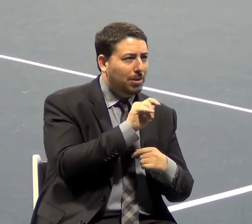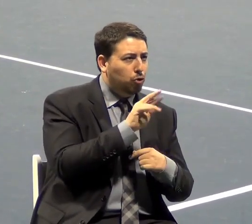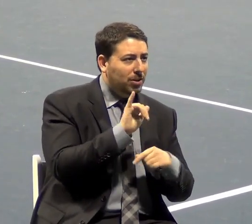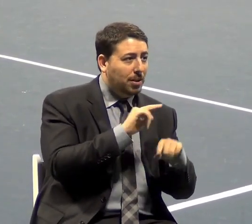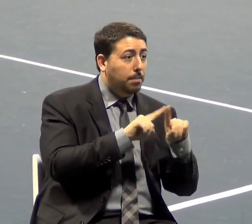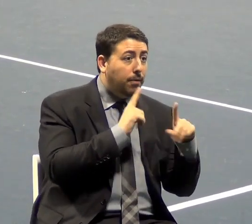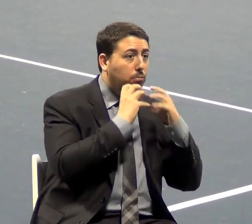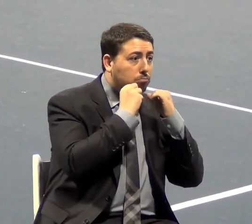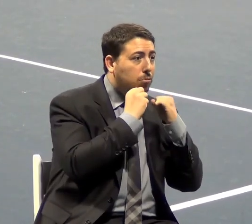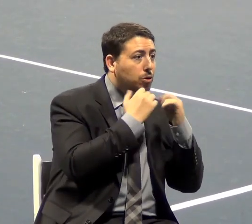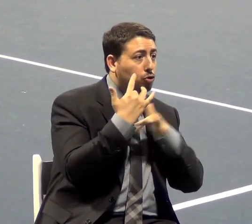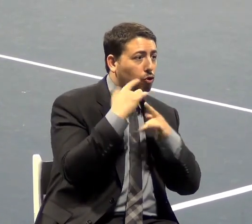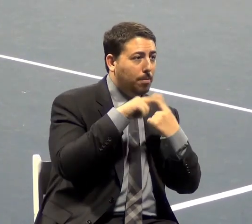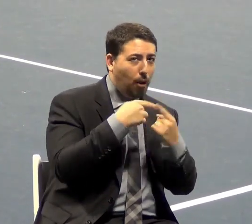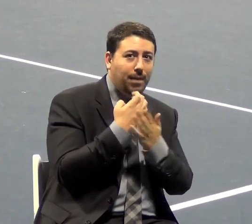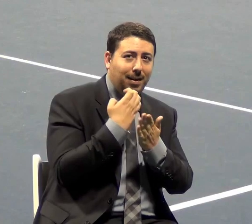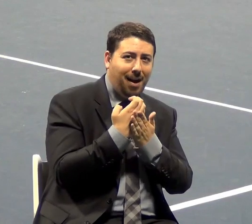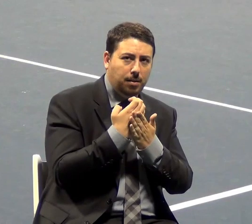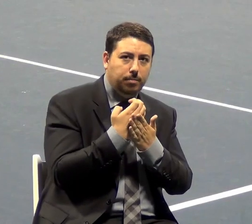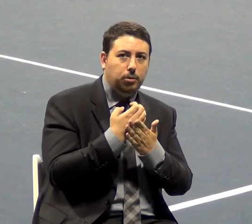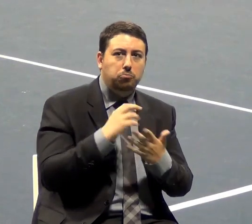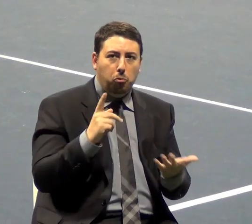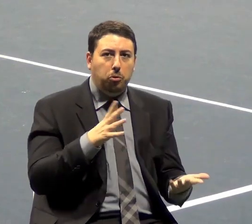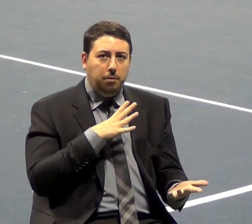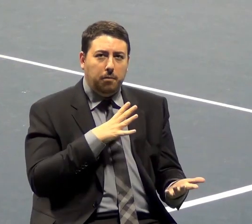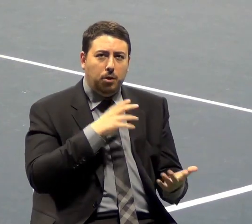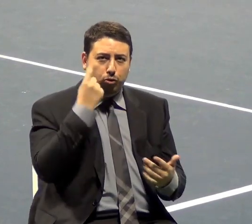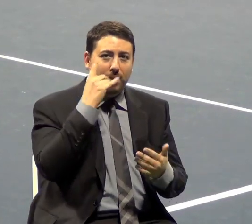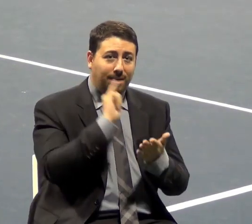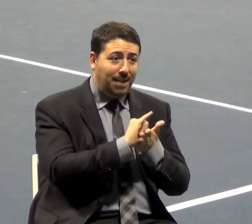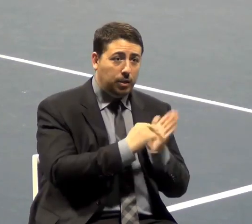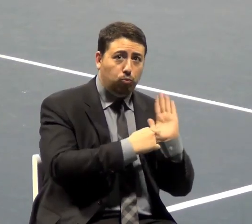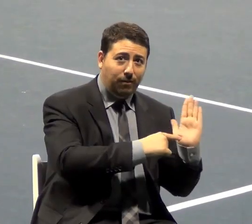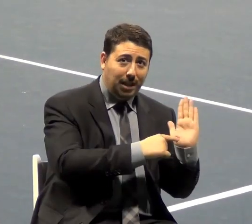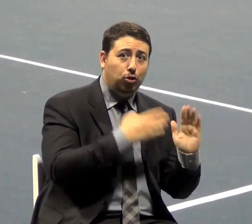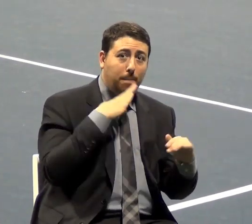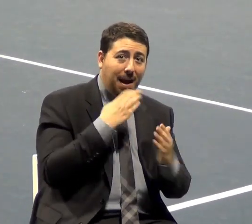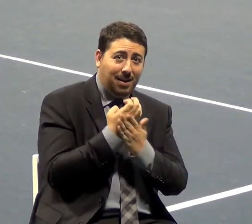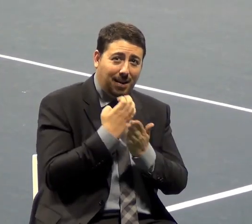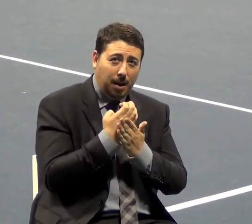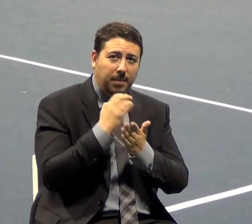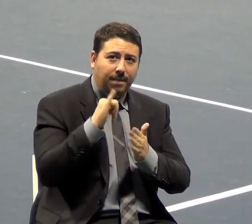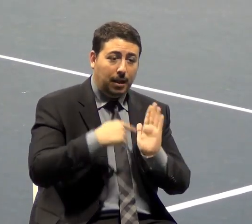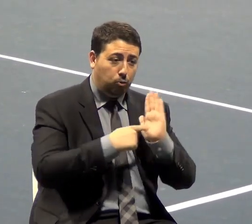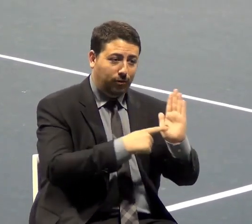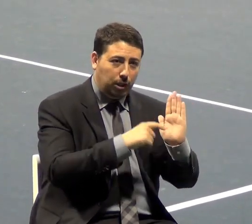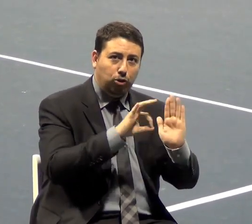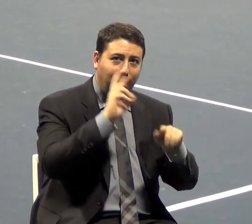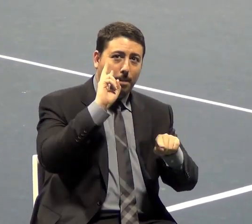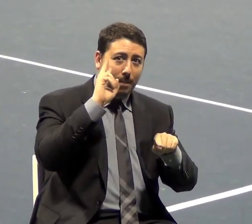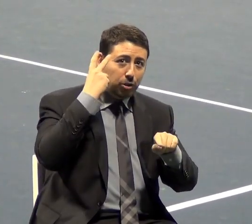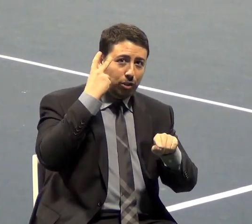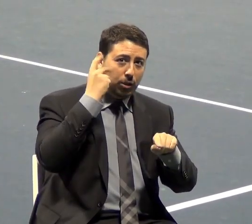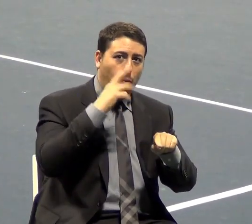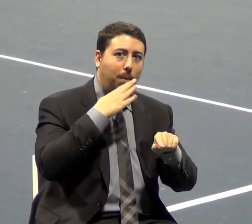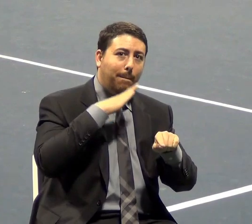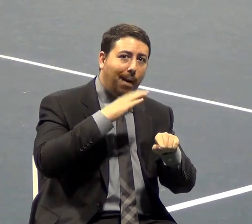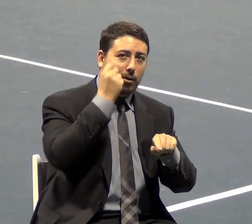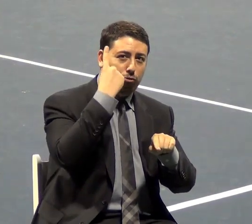and rightfully so. Because that is a reflection, a bad economy is a reflection of a misunderstanding or a poor understanding about what